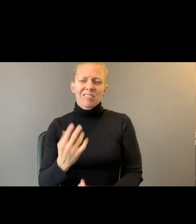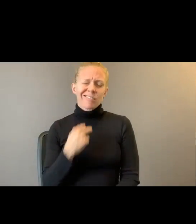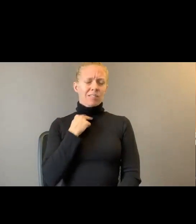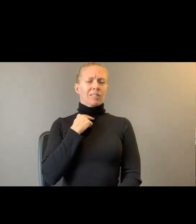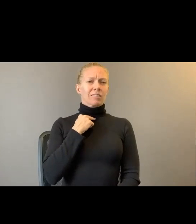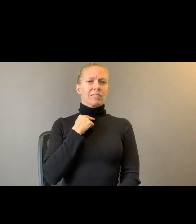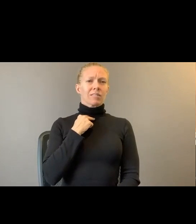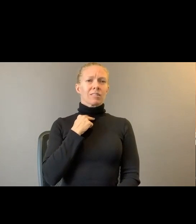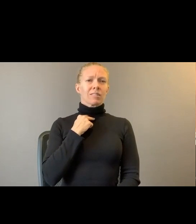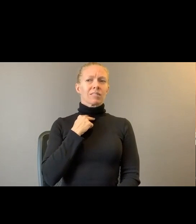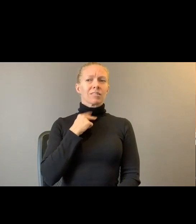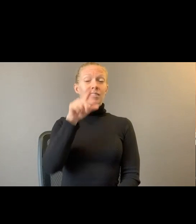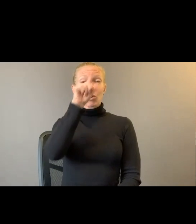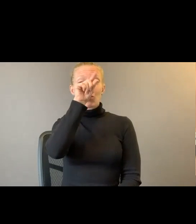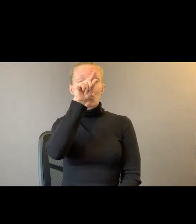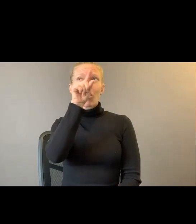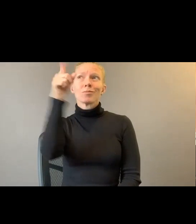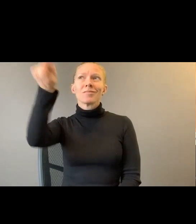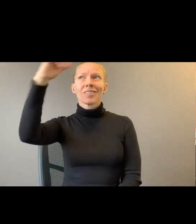Having a body. To fly.